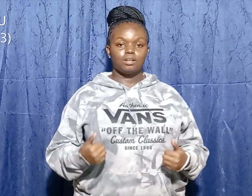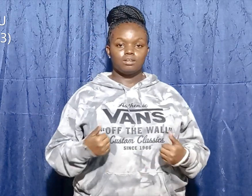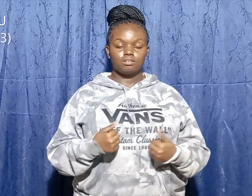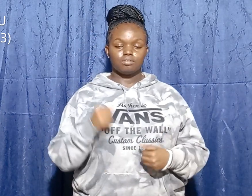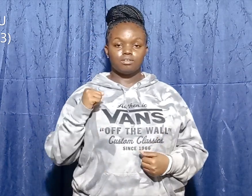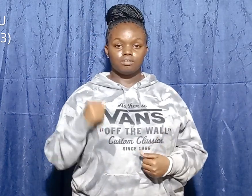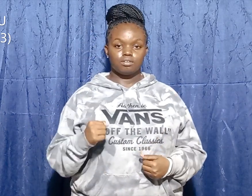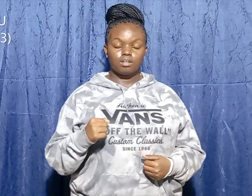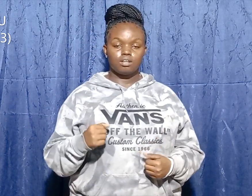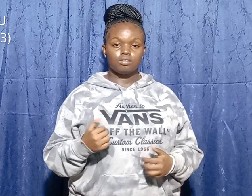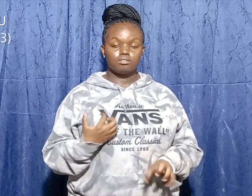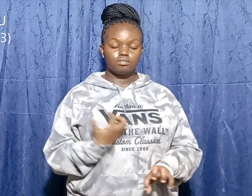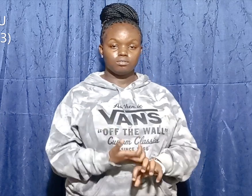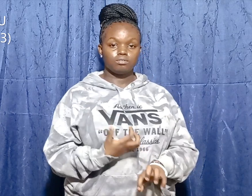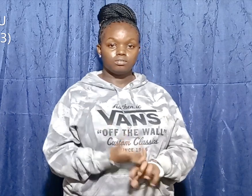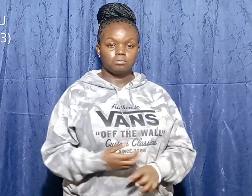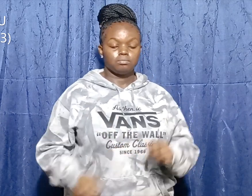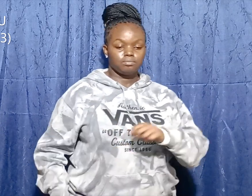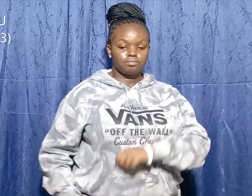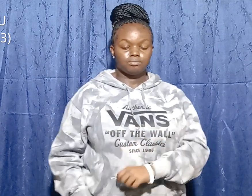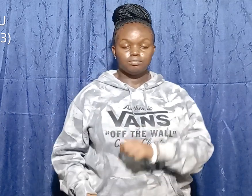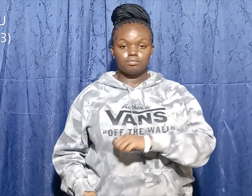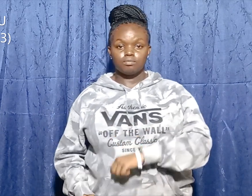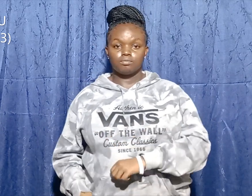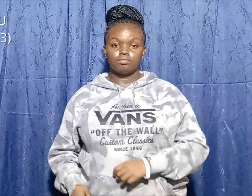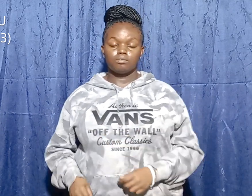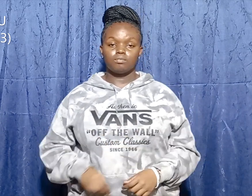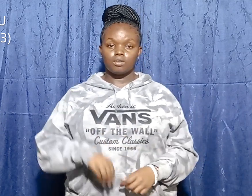while walking to go meet the Goliath.